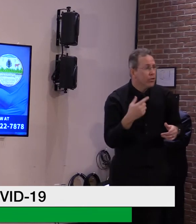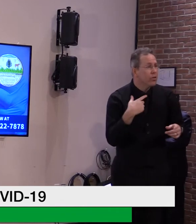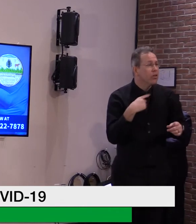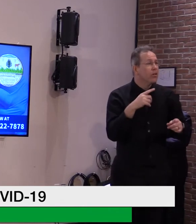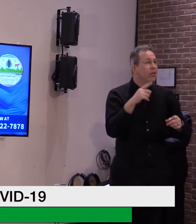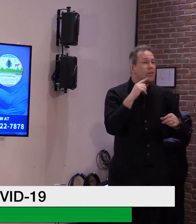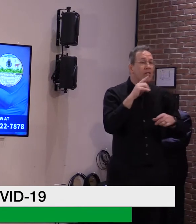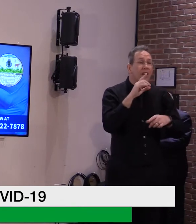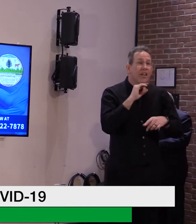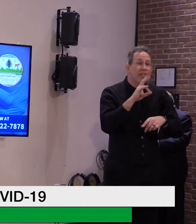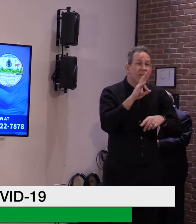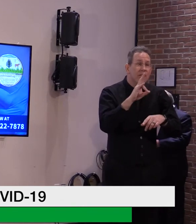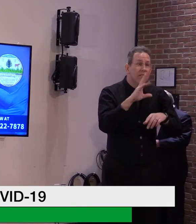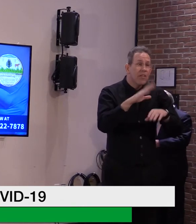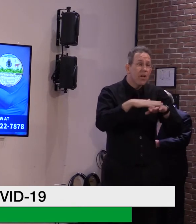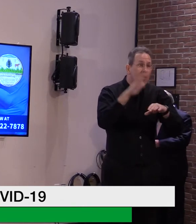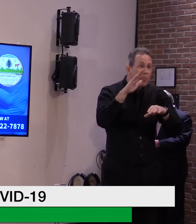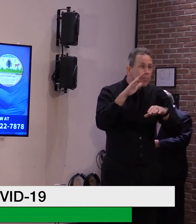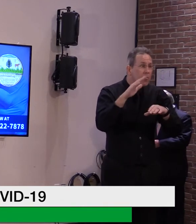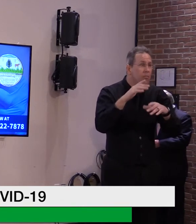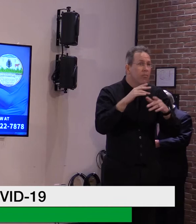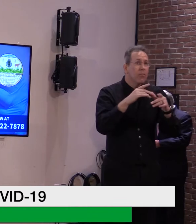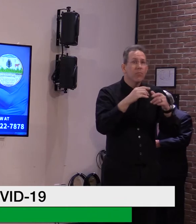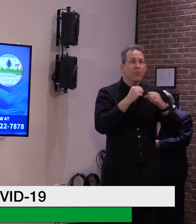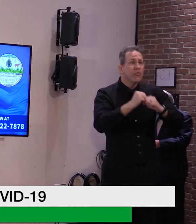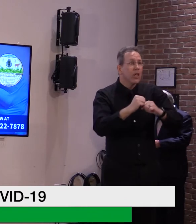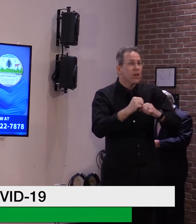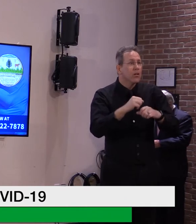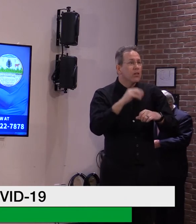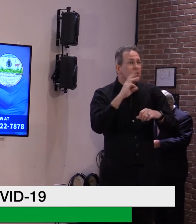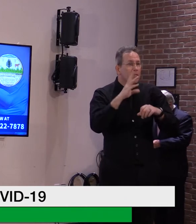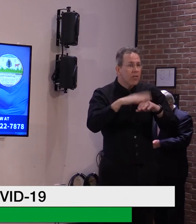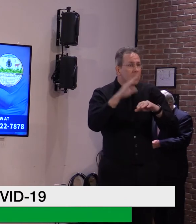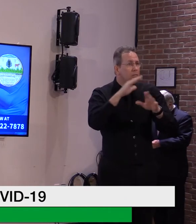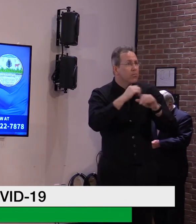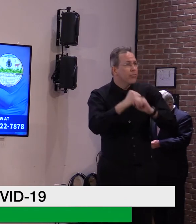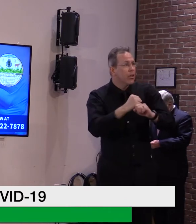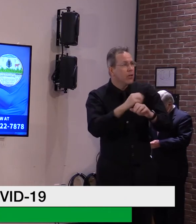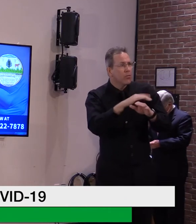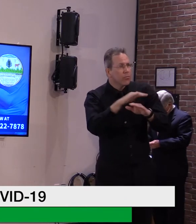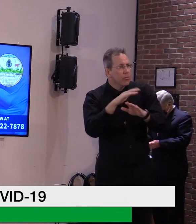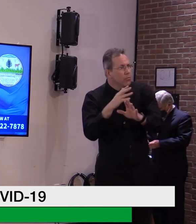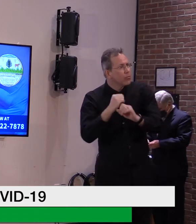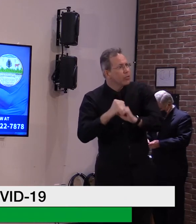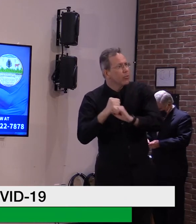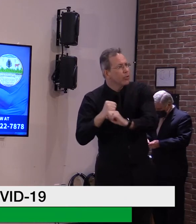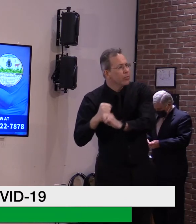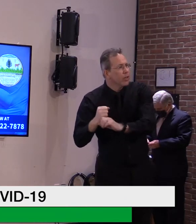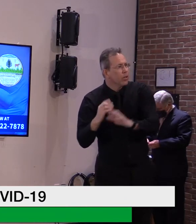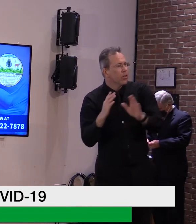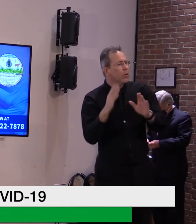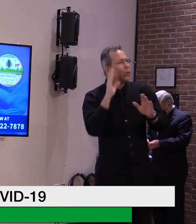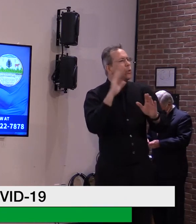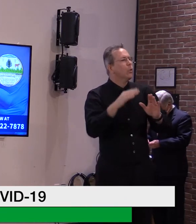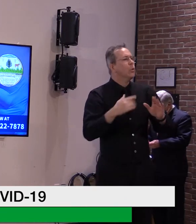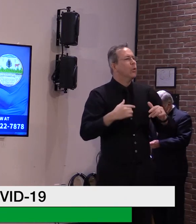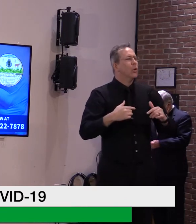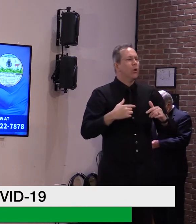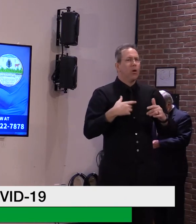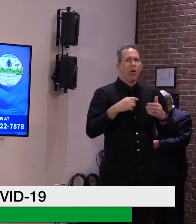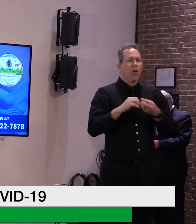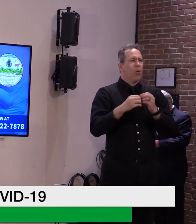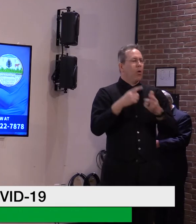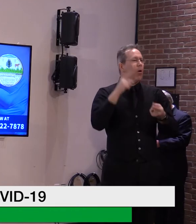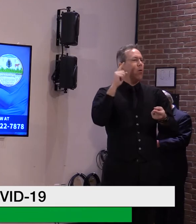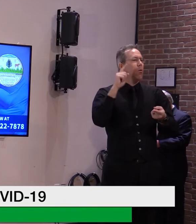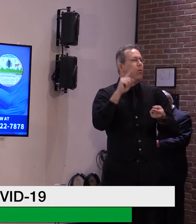then coming into, uh, fully, uh, being, uh, the efficacy of the vaccination process coming into